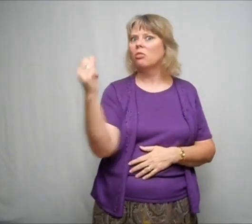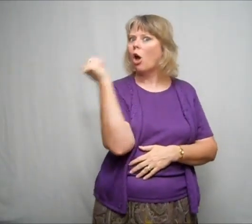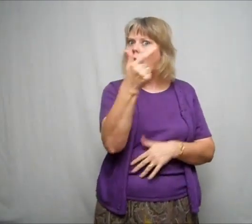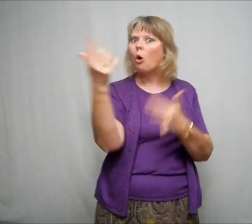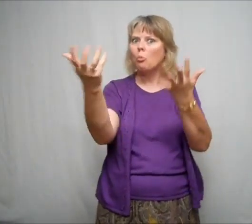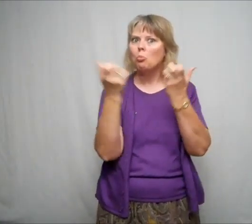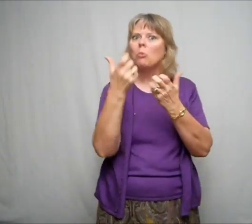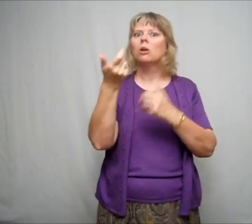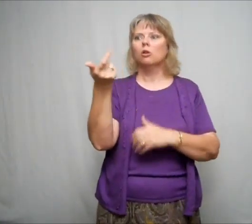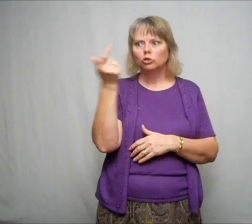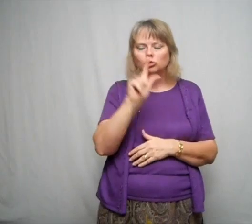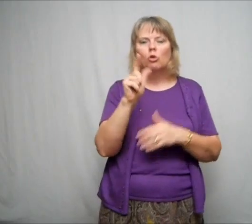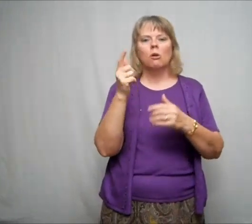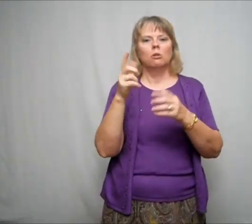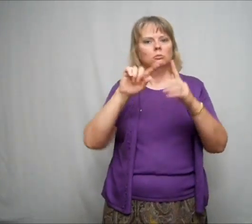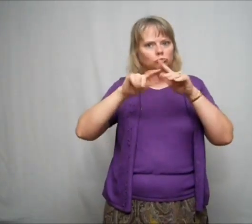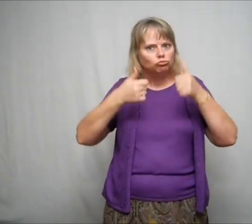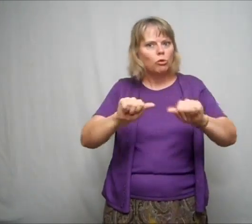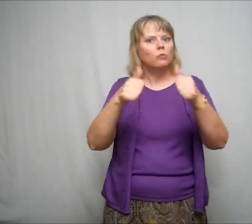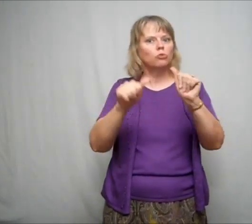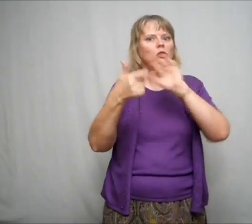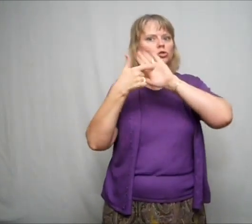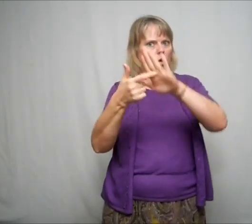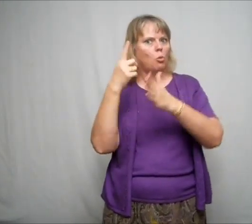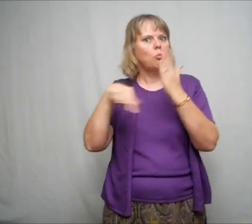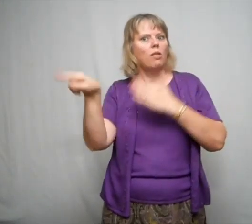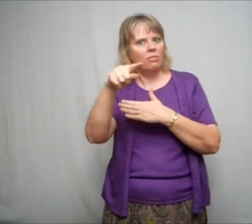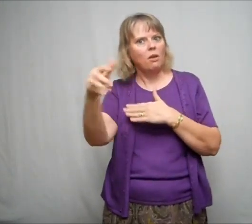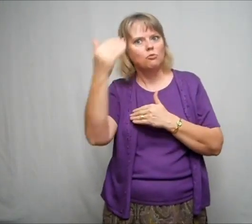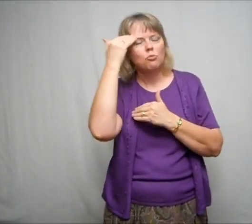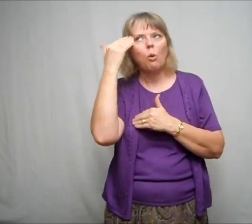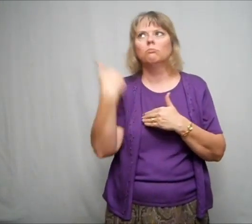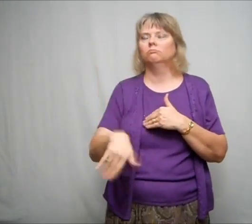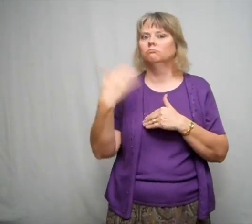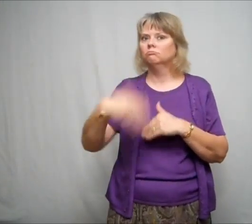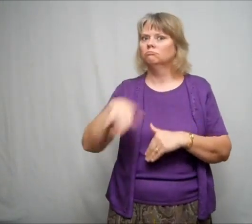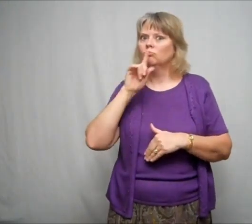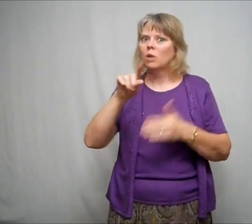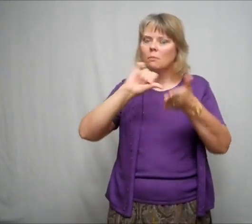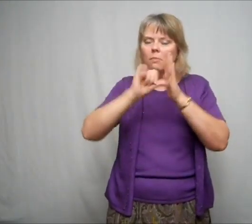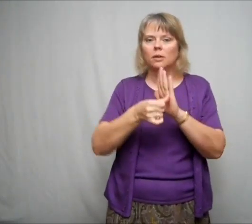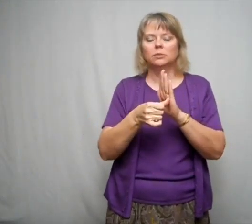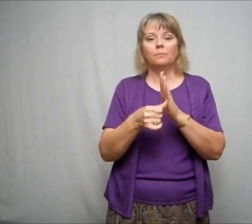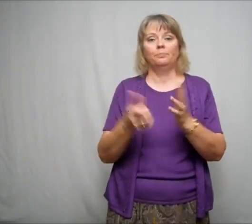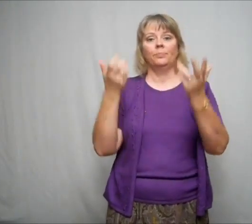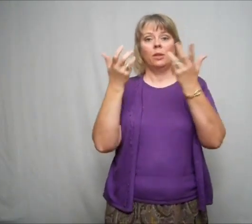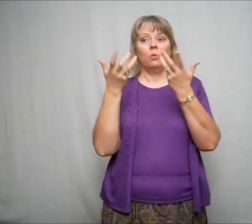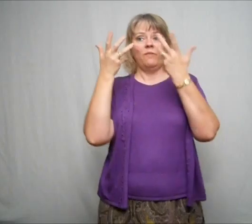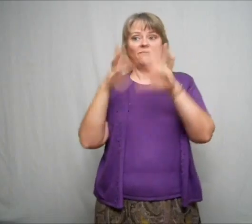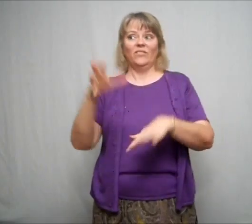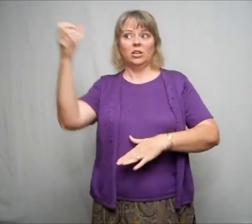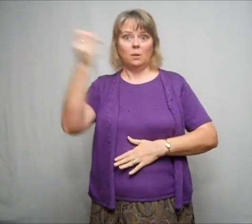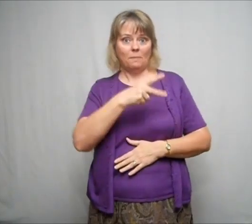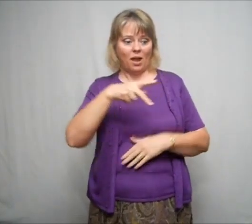the kids sat back. Every single kid wanted to have a turn to share the story with their friends. I was really impressed by that.